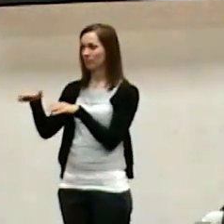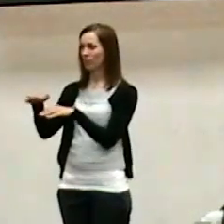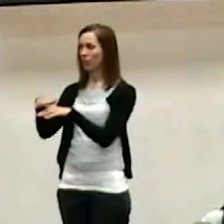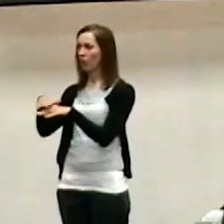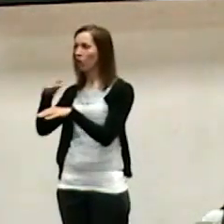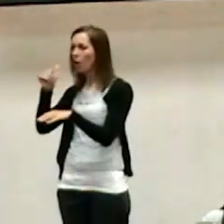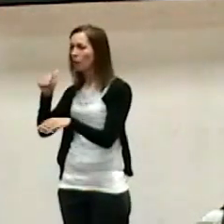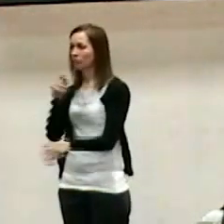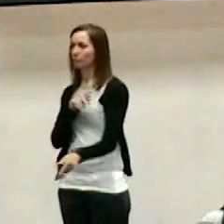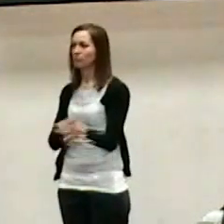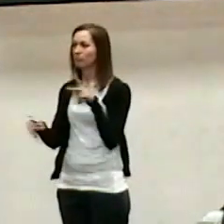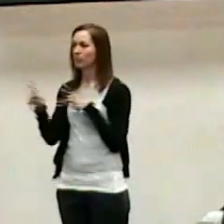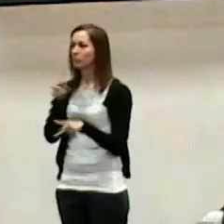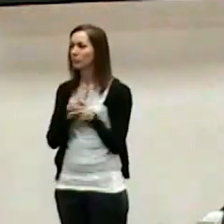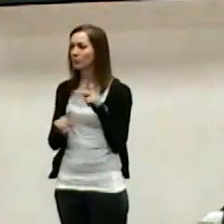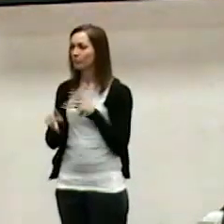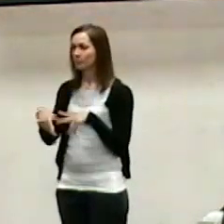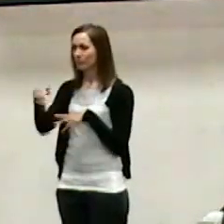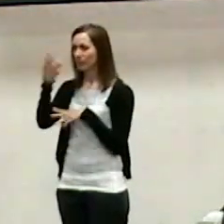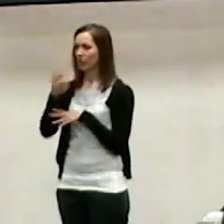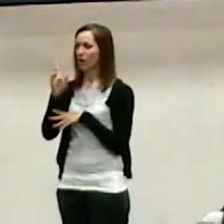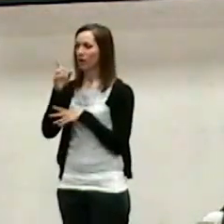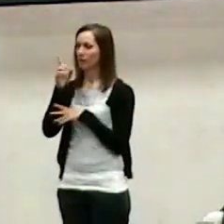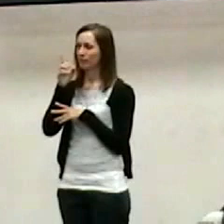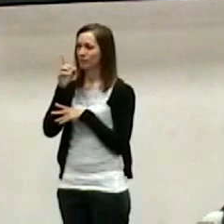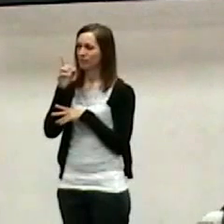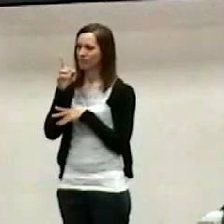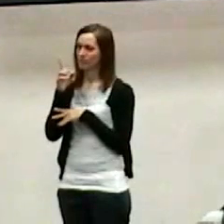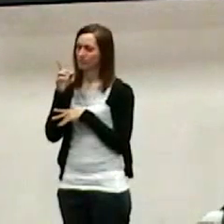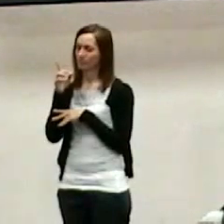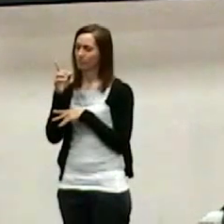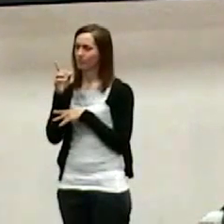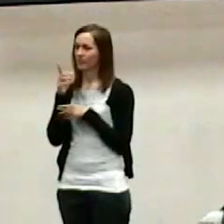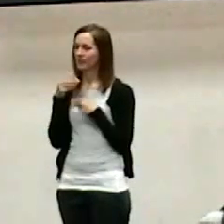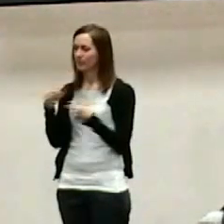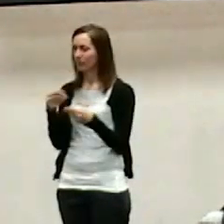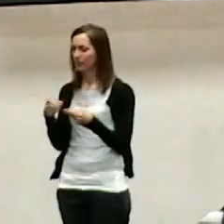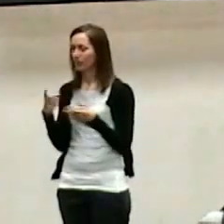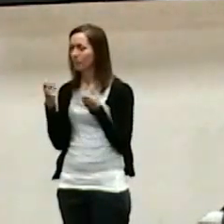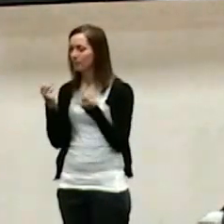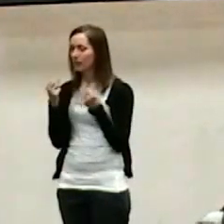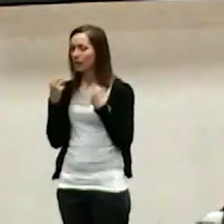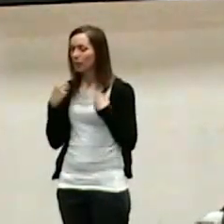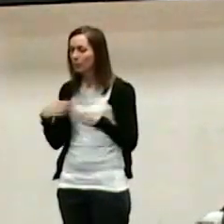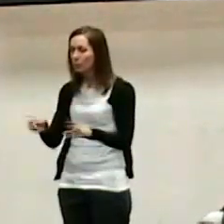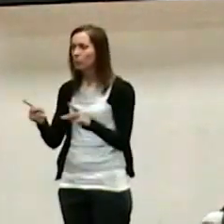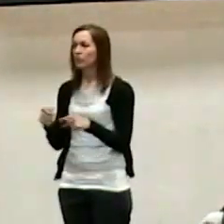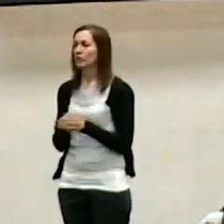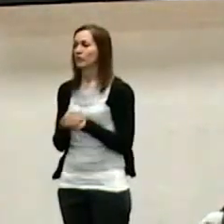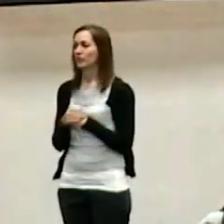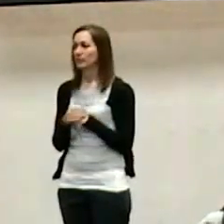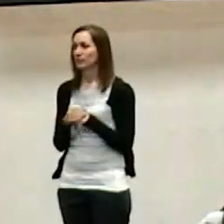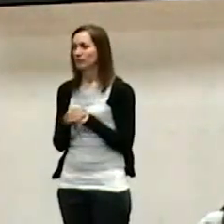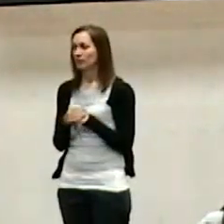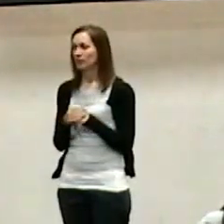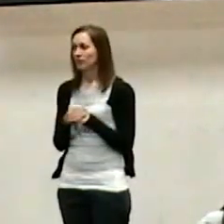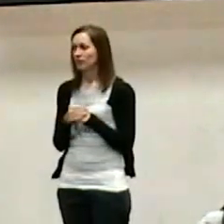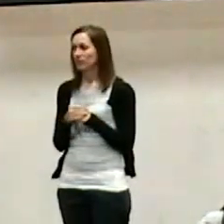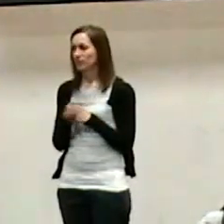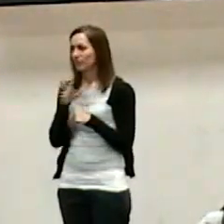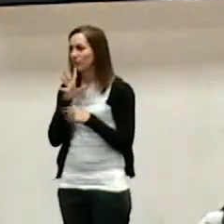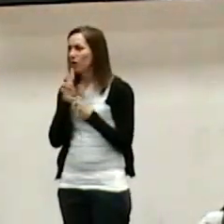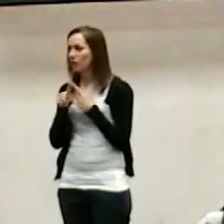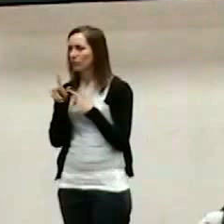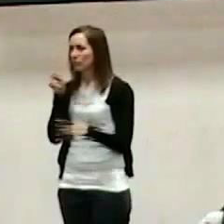God has called people out. God is putting people in their life. Waiting on Him to speak to them. Outlines for